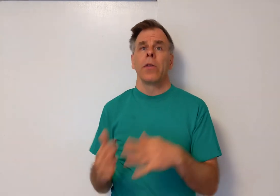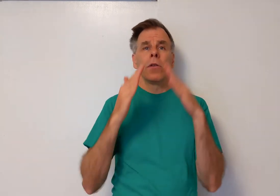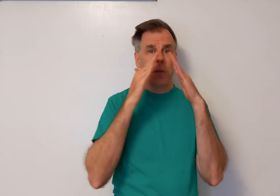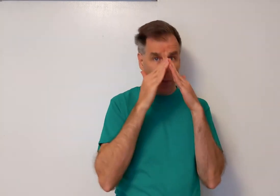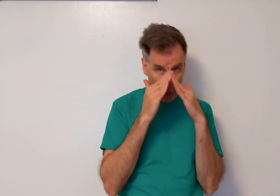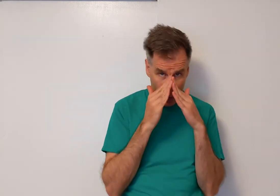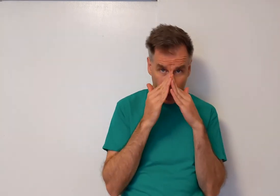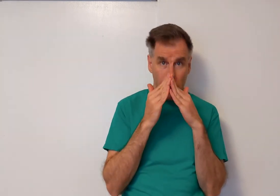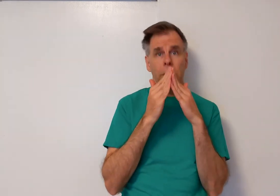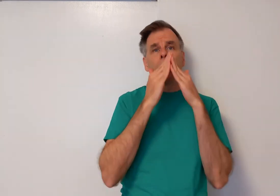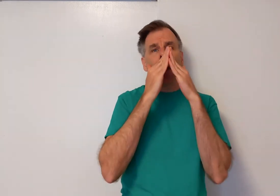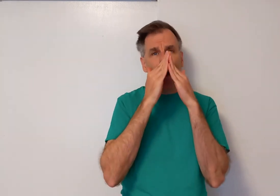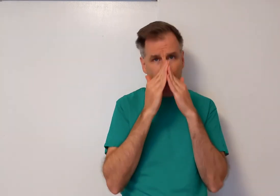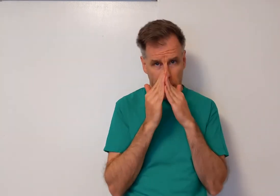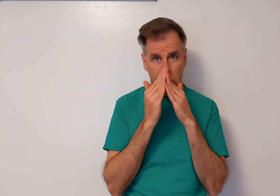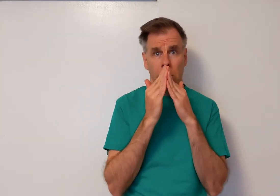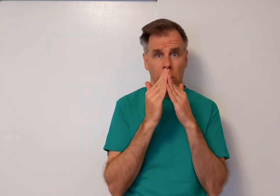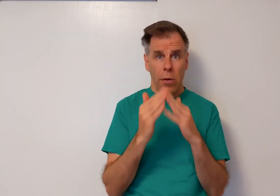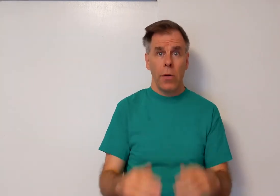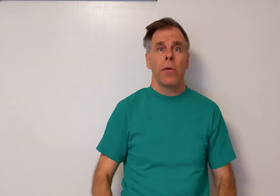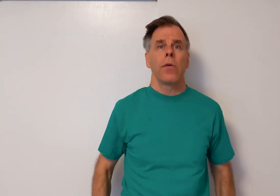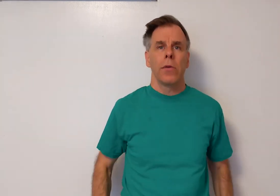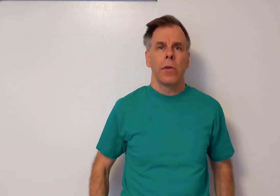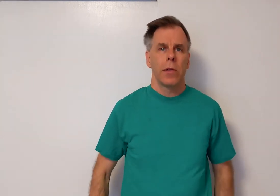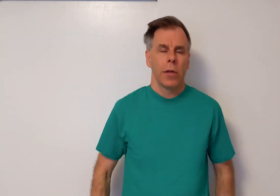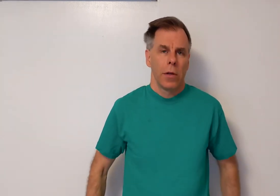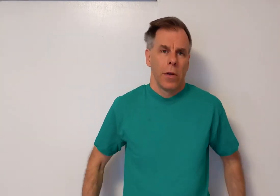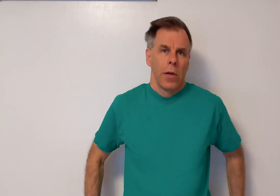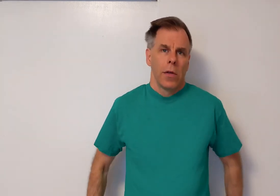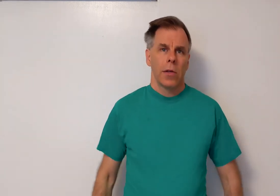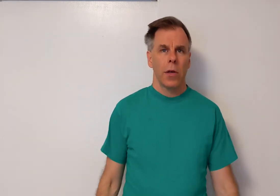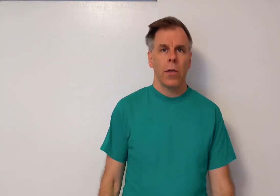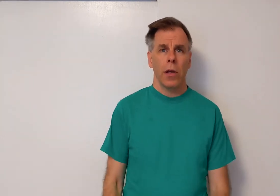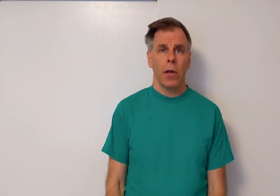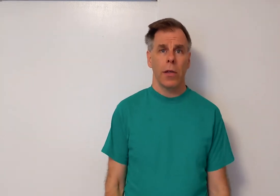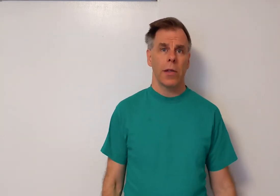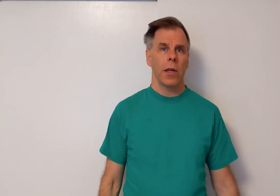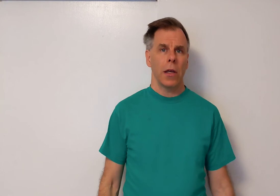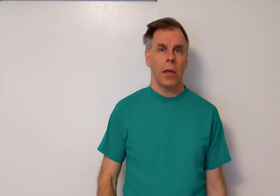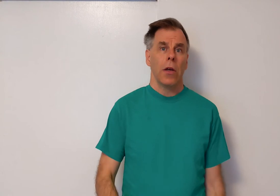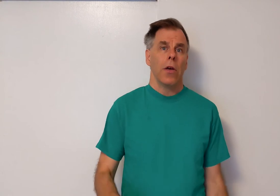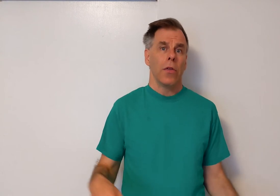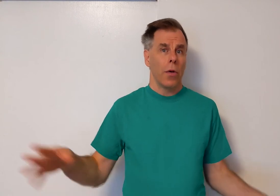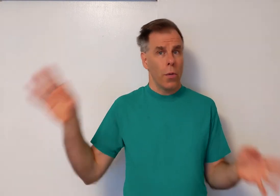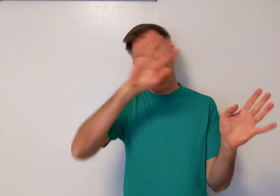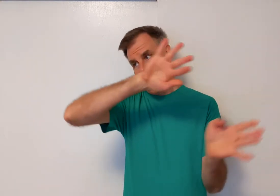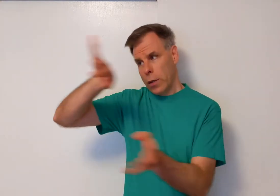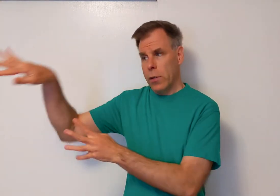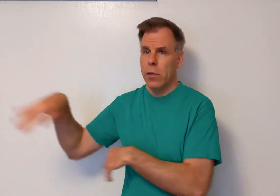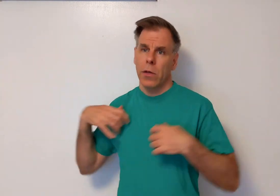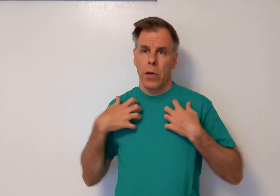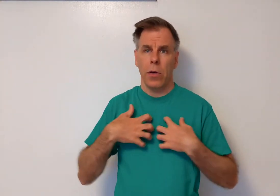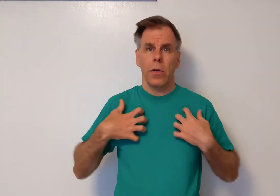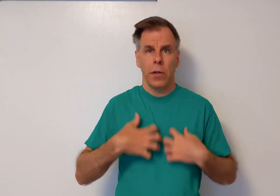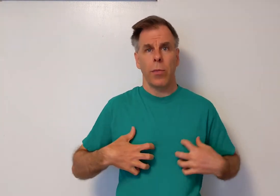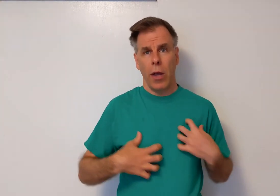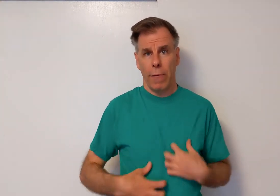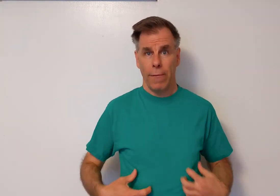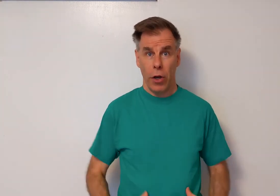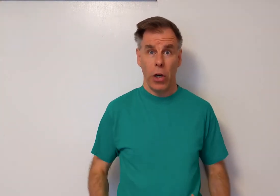blows my nose. So you're gonna sing. The wind curls my fur.